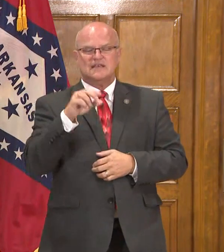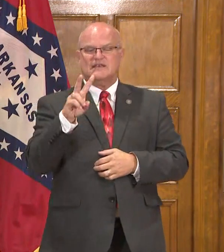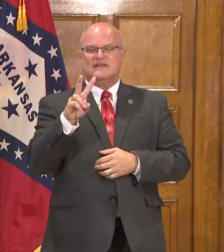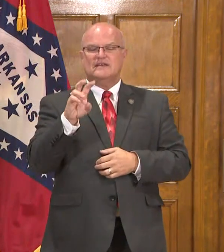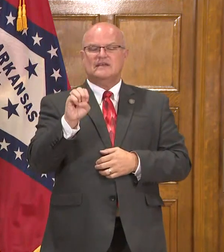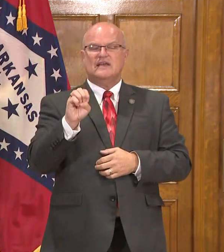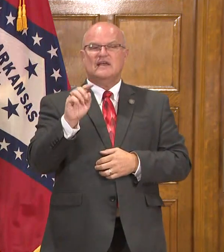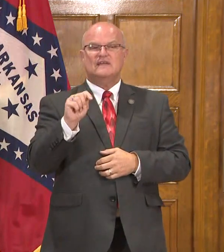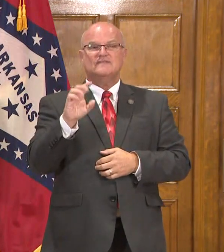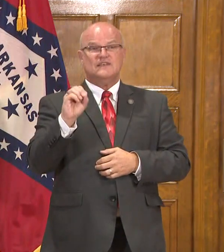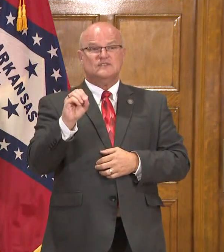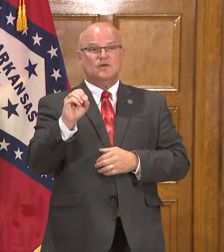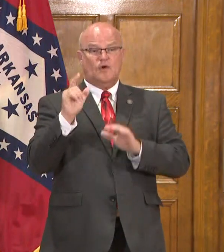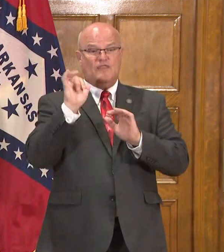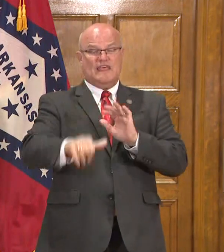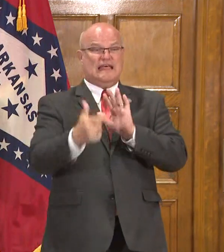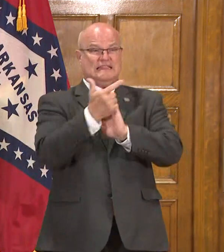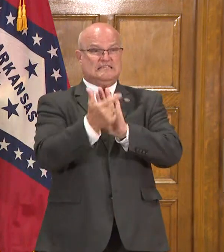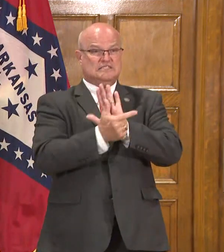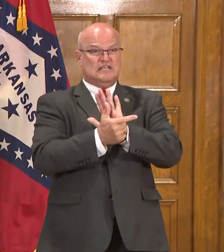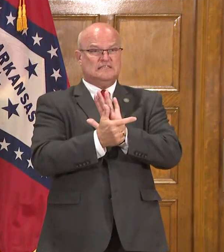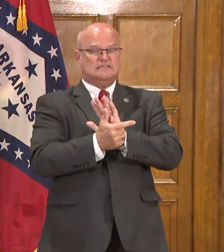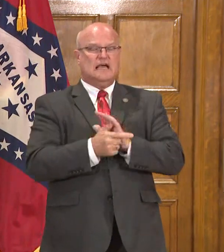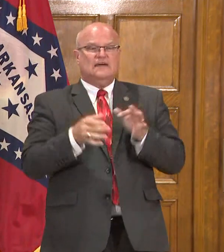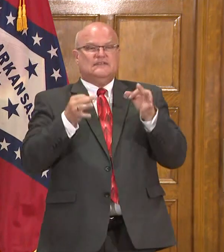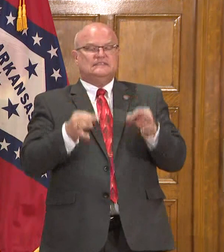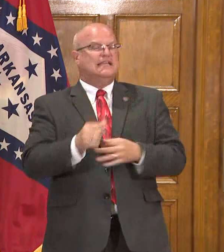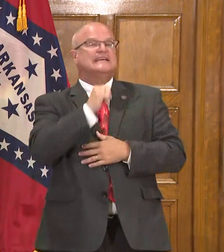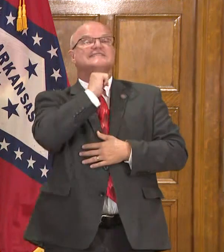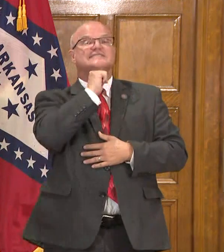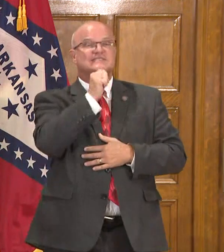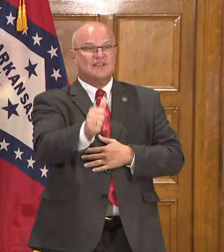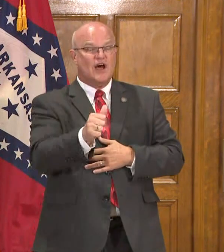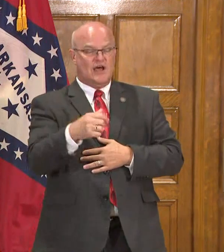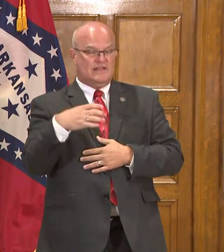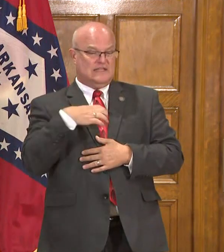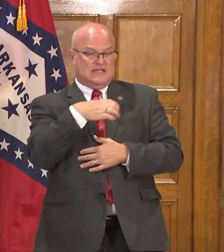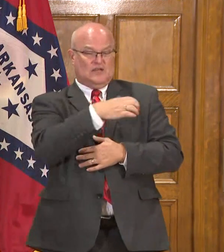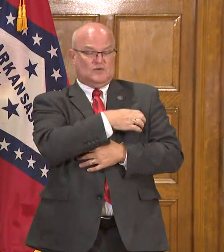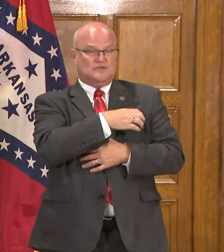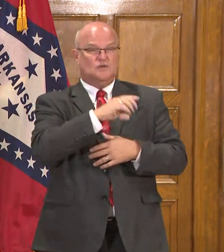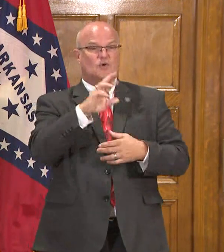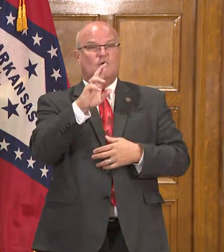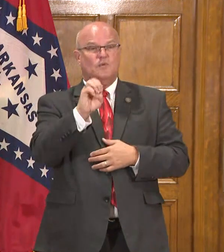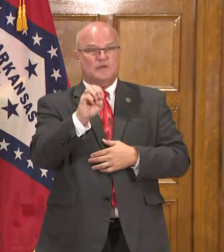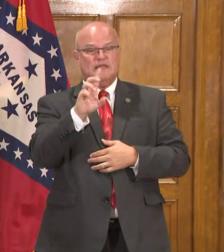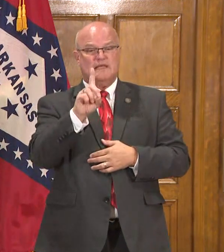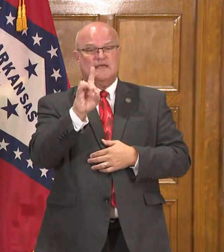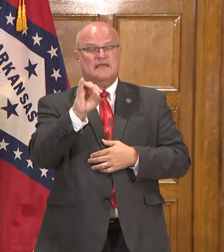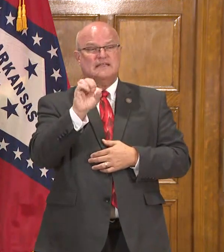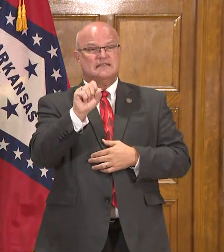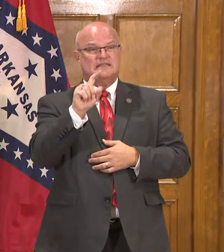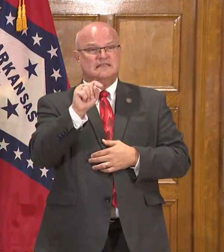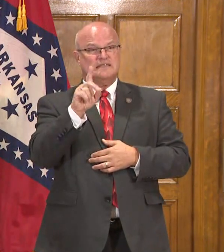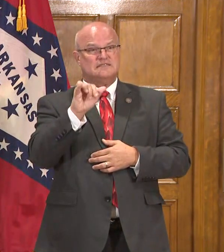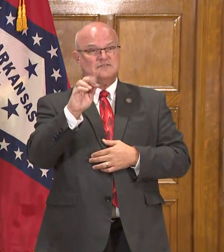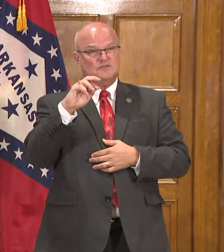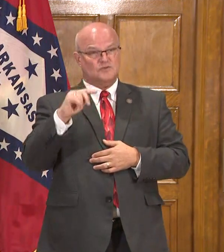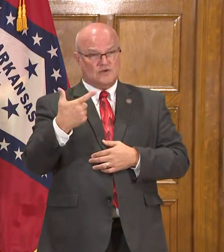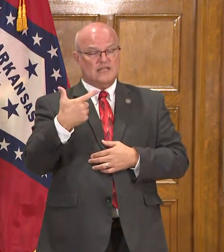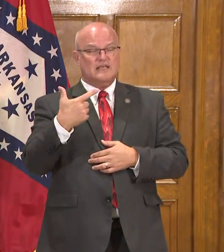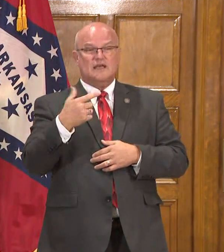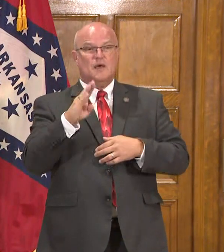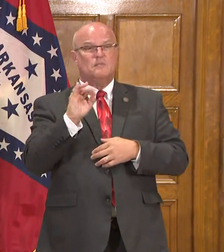the legislation. I've decided not to veto the congressional redistricting bills out of deference to the